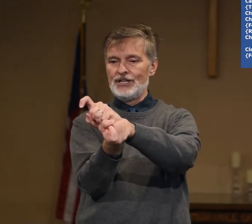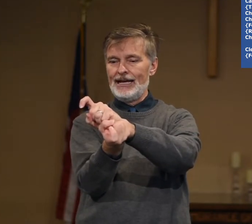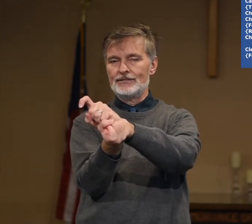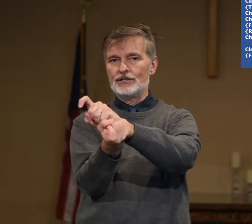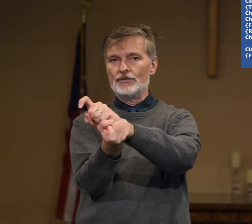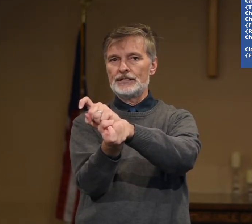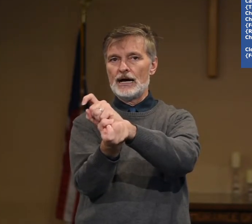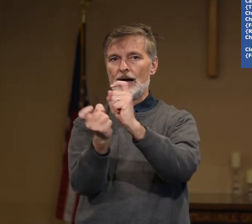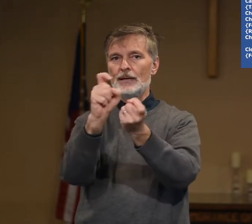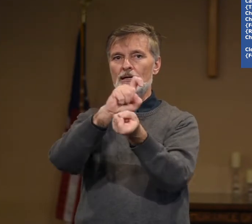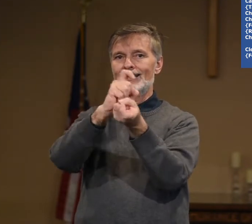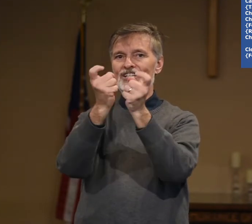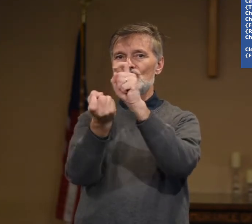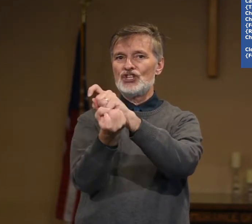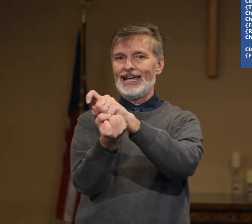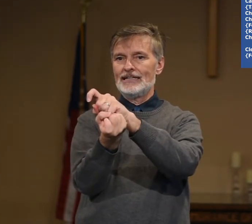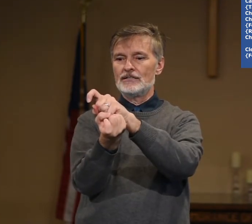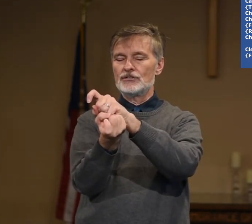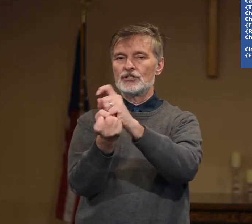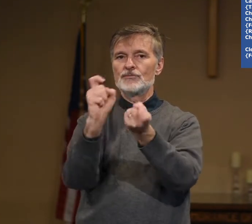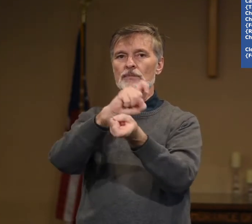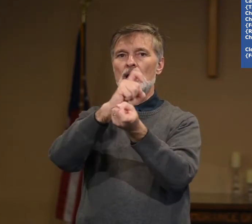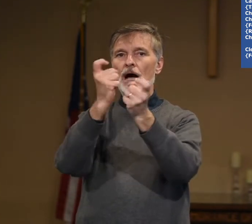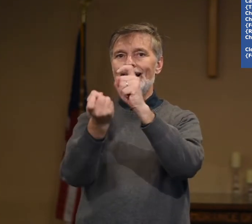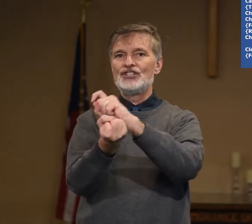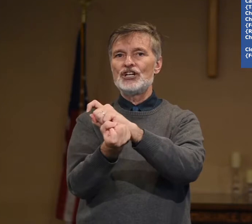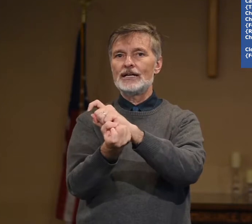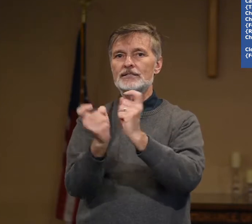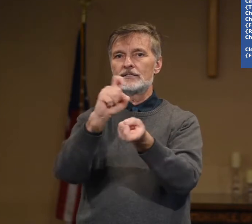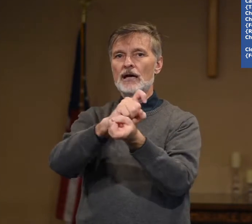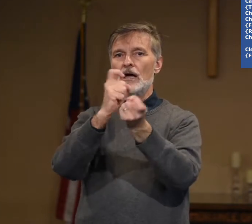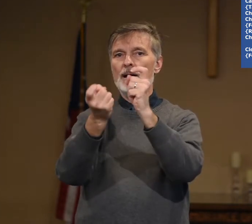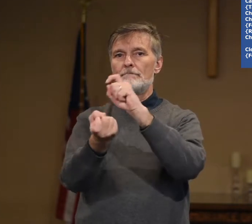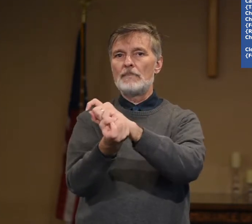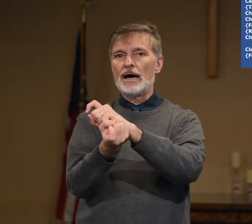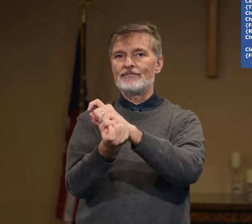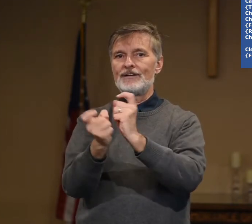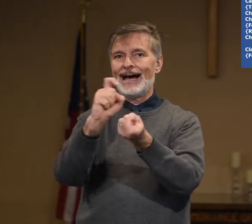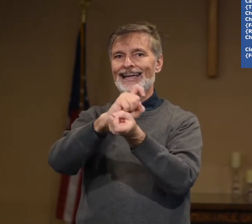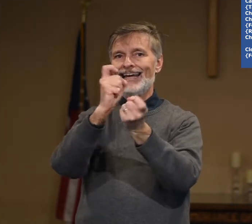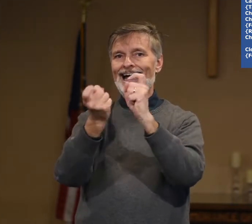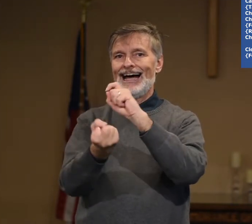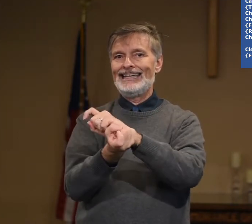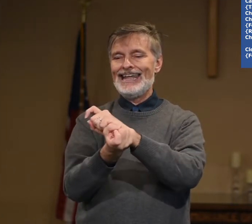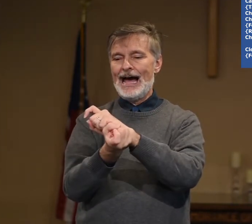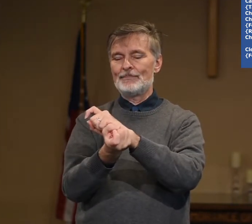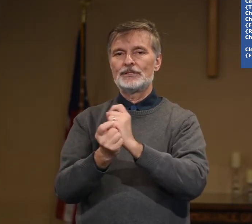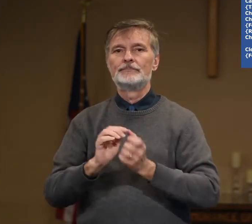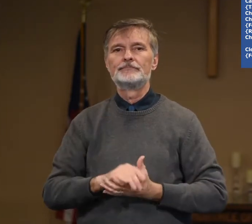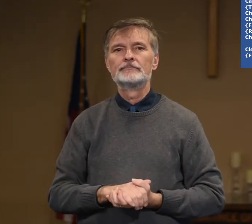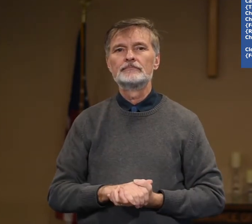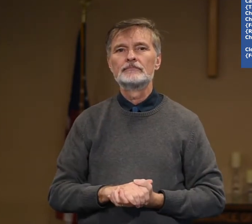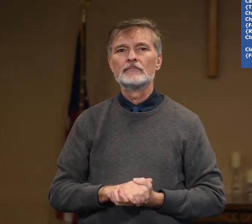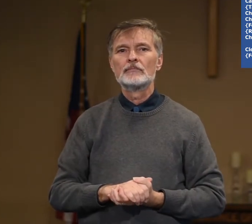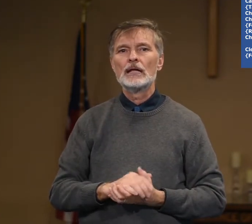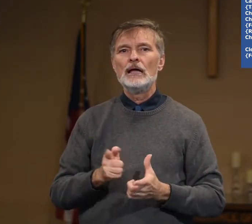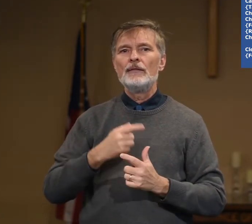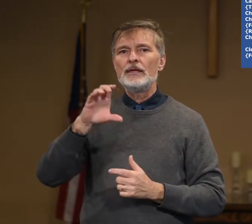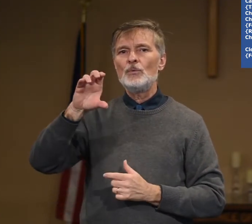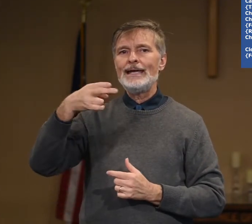hands that are on the top. Change, adjust, modify, adapt. Then we